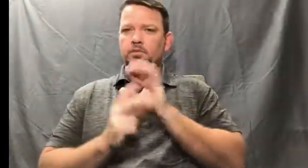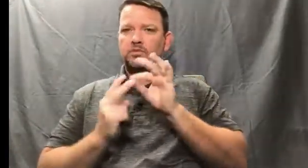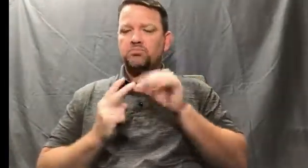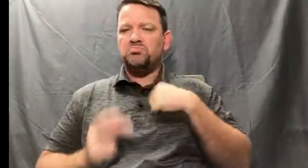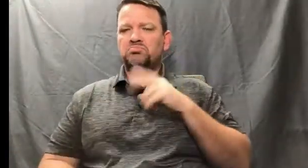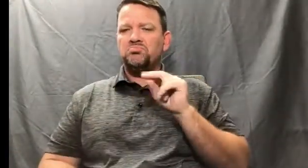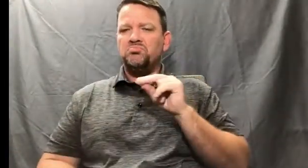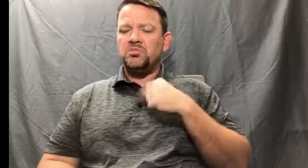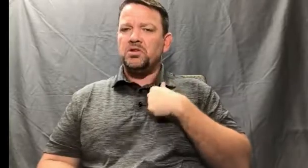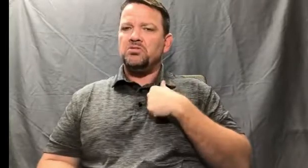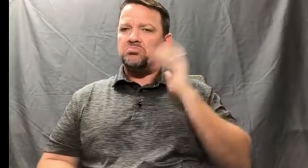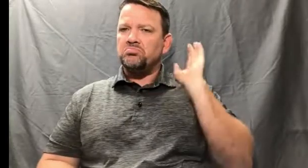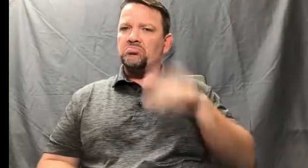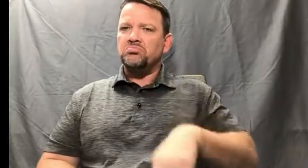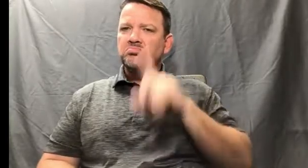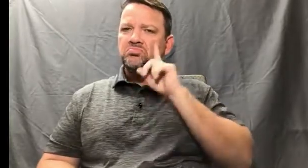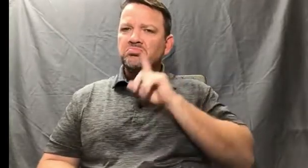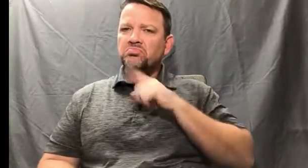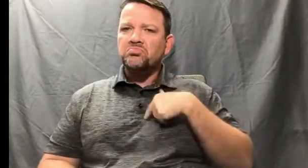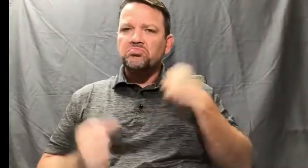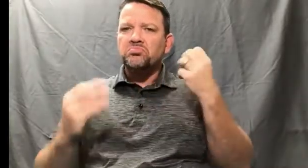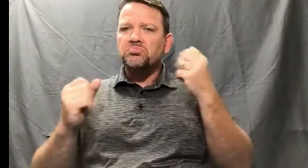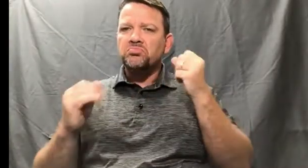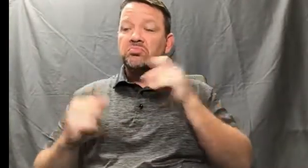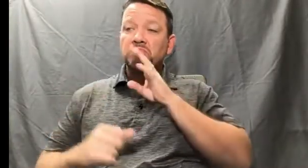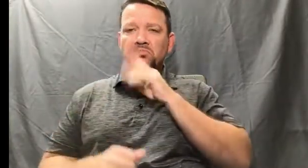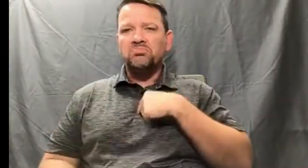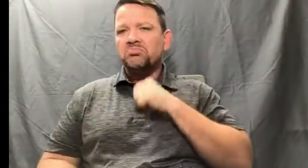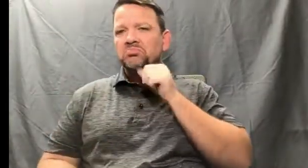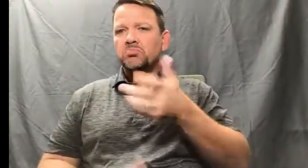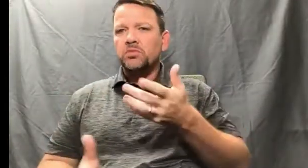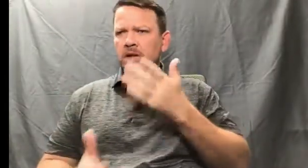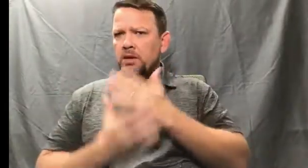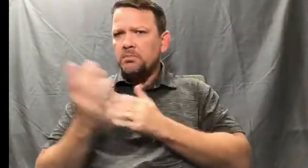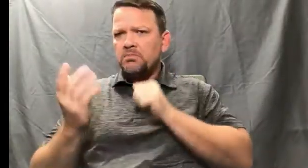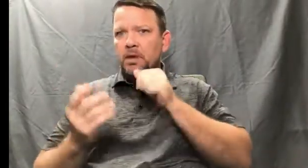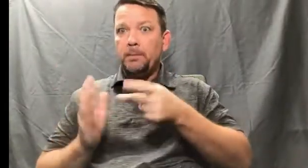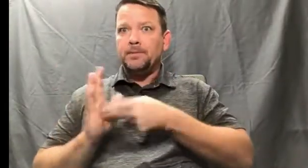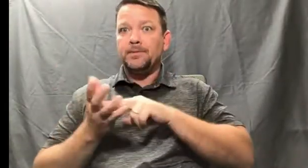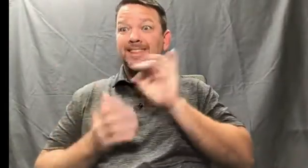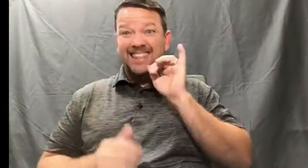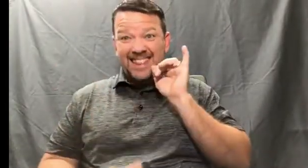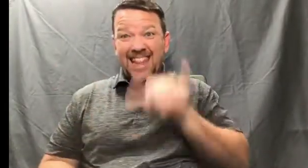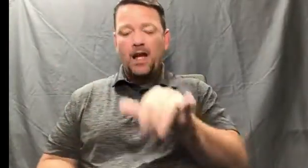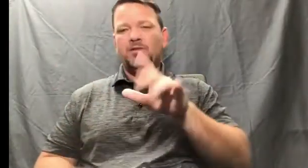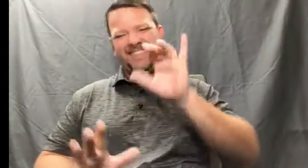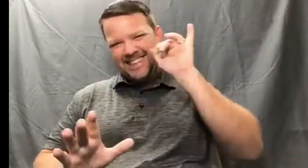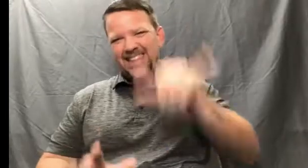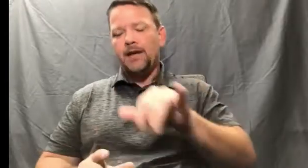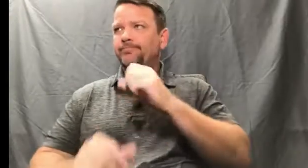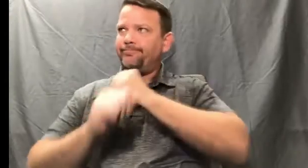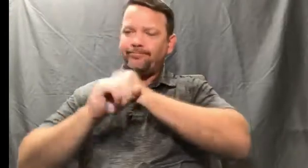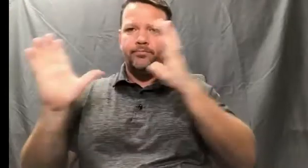there's choice, you know, there's choices. I'm Deaf. I choose to sign. But some people may not.